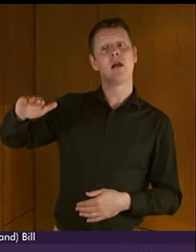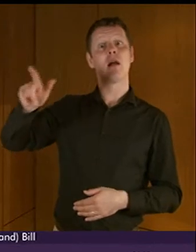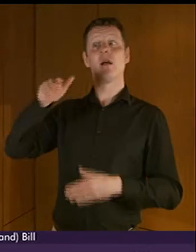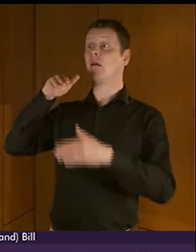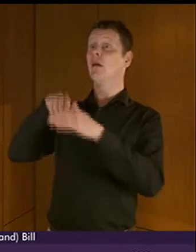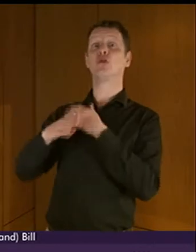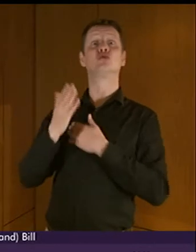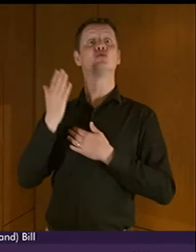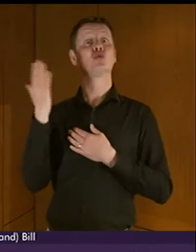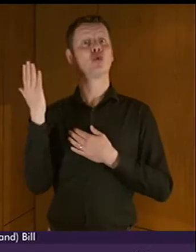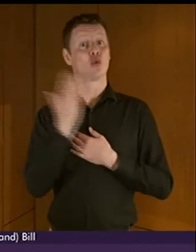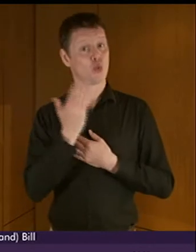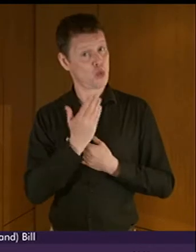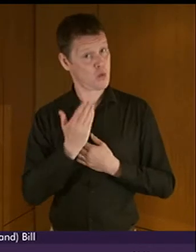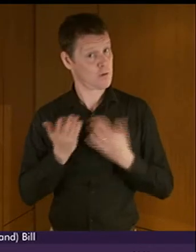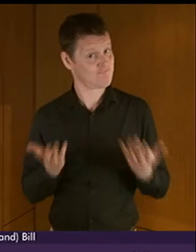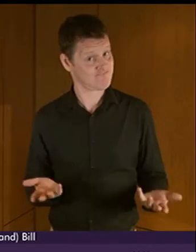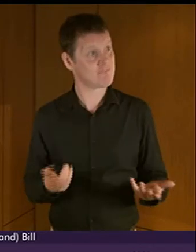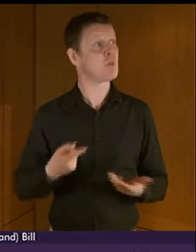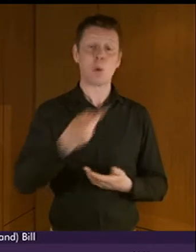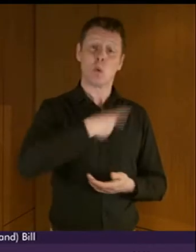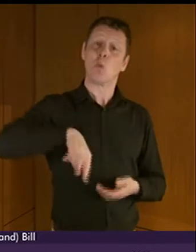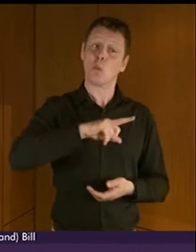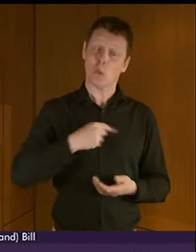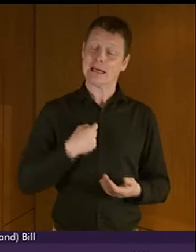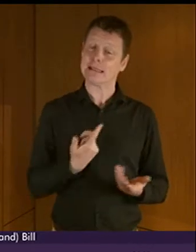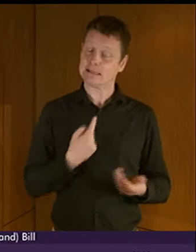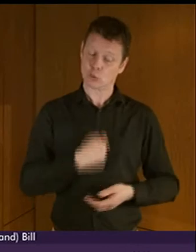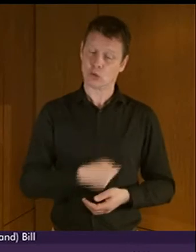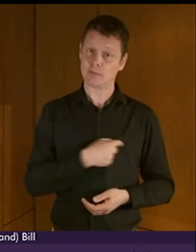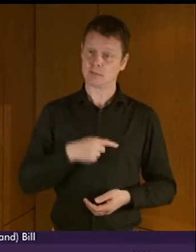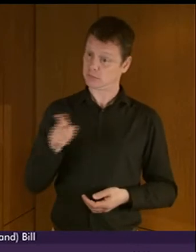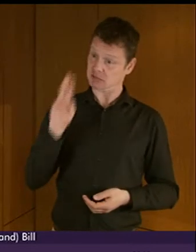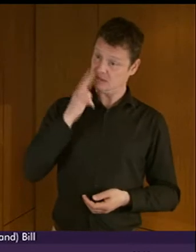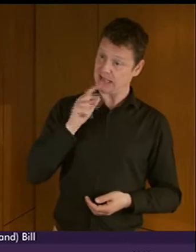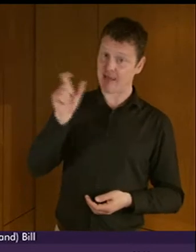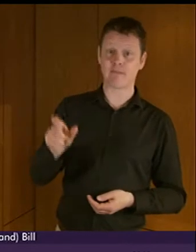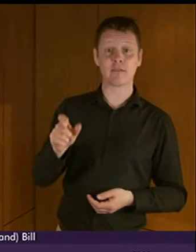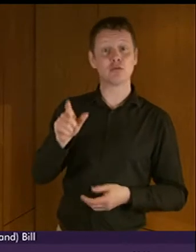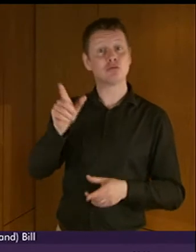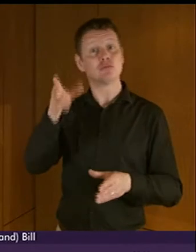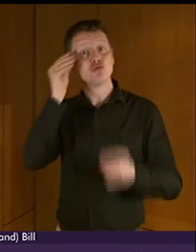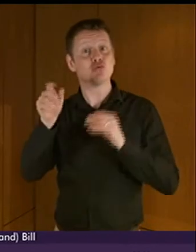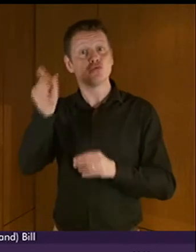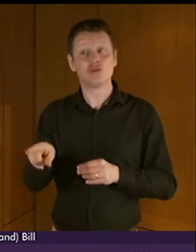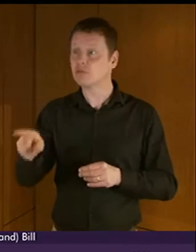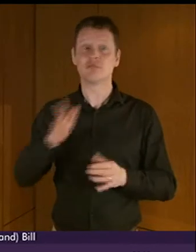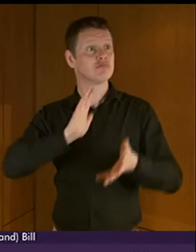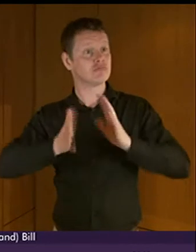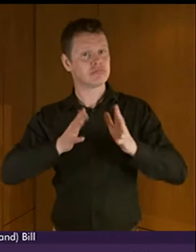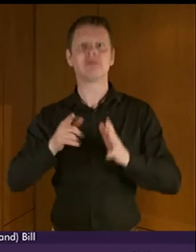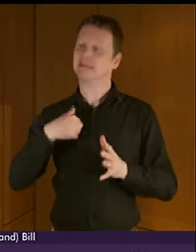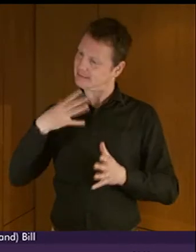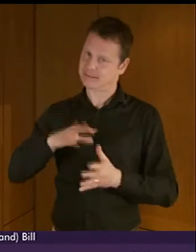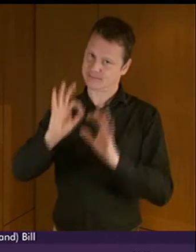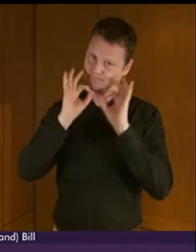we are committed to ensuring that deaf pupils who use BSL get the support they need to achieve